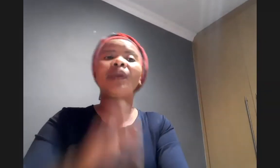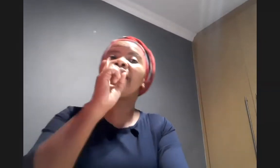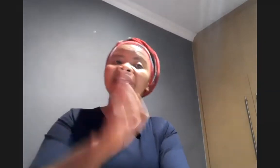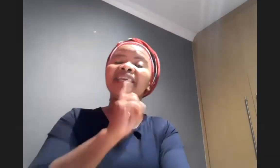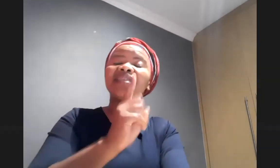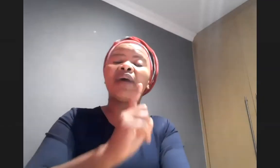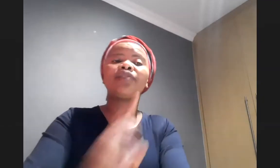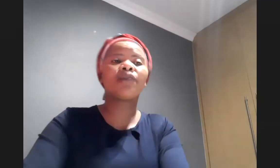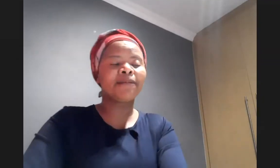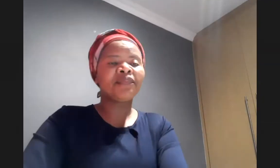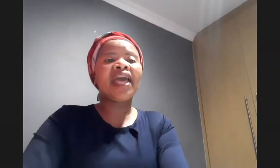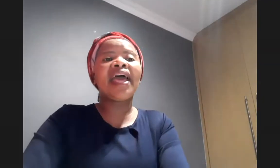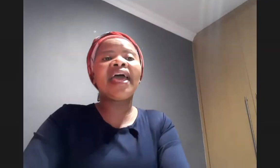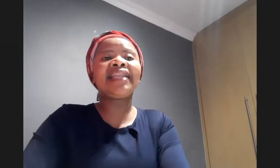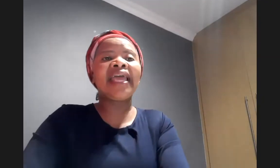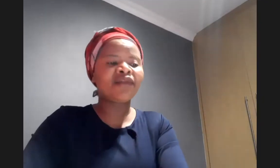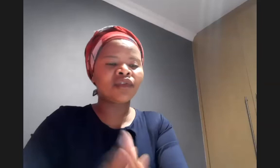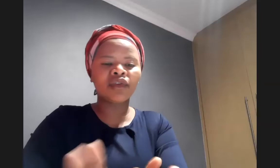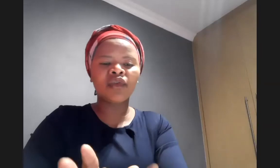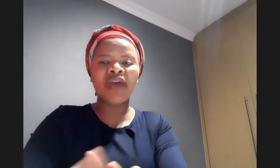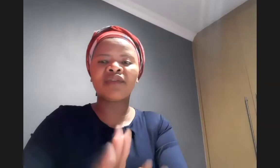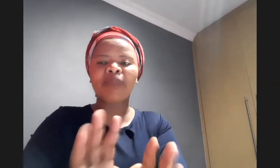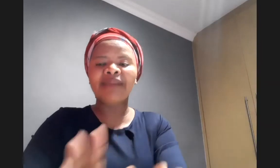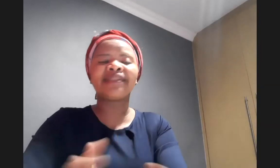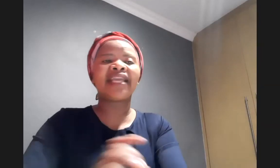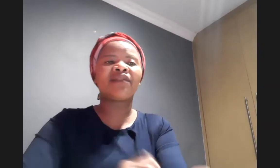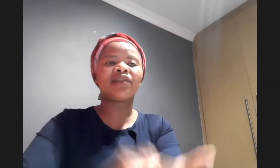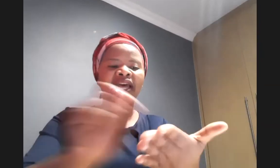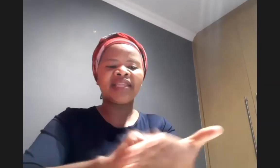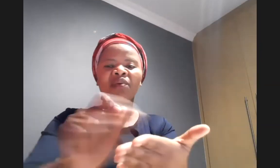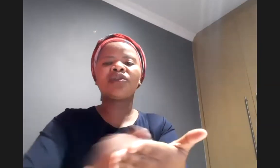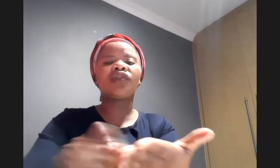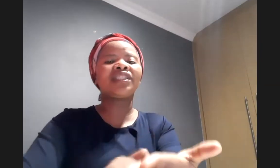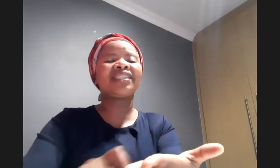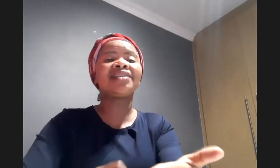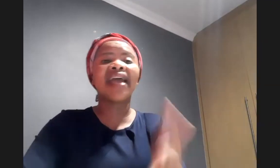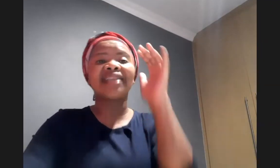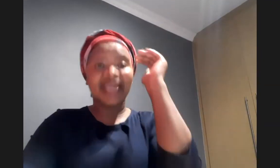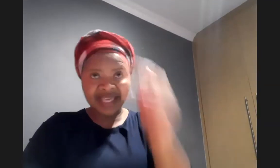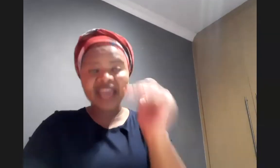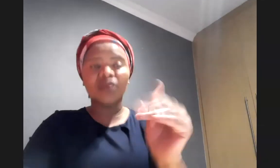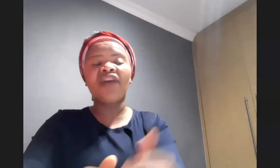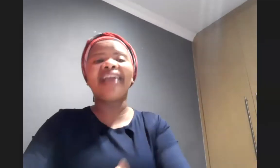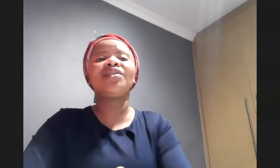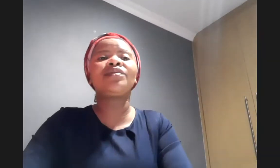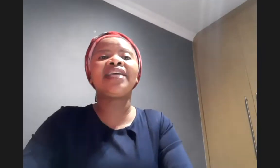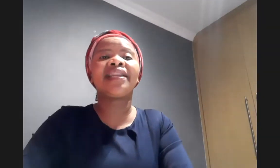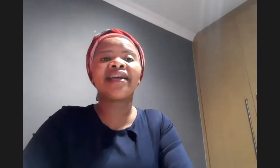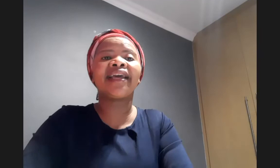he is the one talking and and for those of you who have those bibles that are the words of jesus in red here you will find those in red and